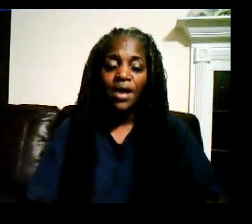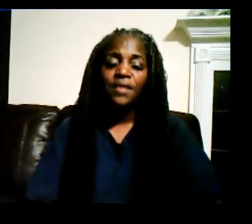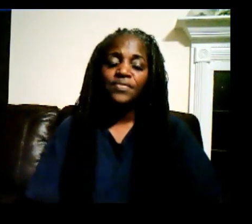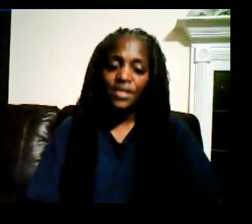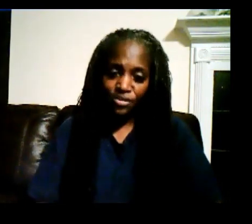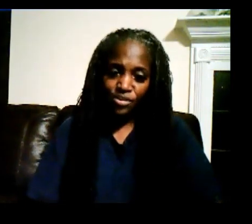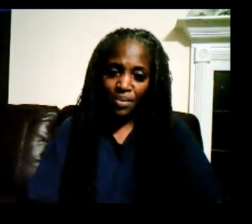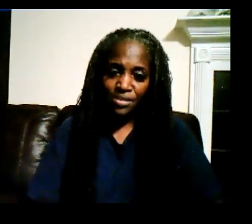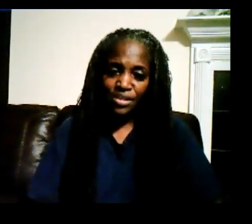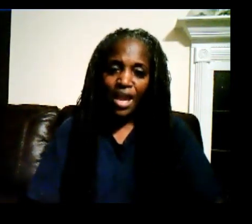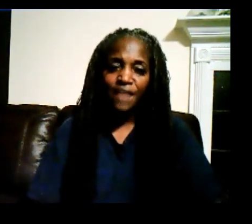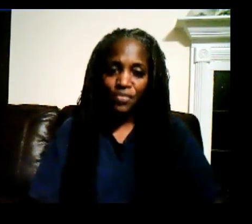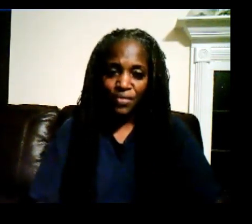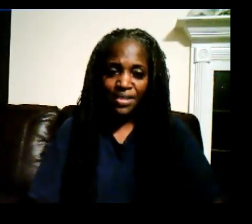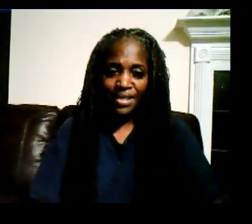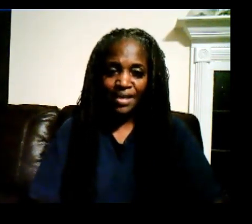Thank you so much. Have a great day.